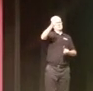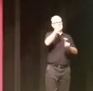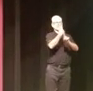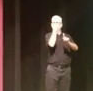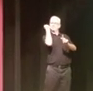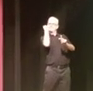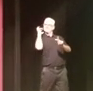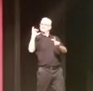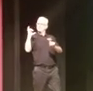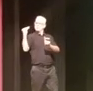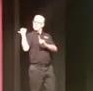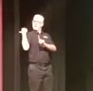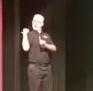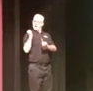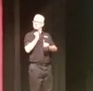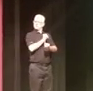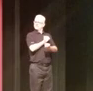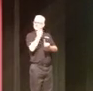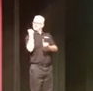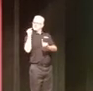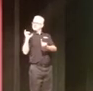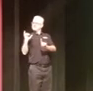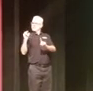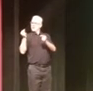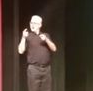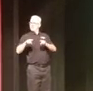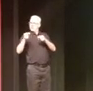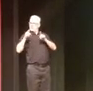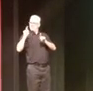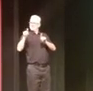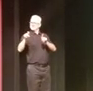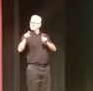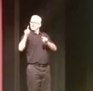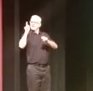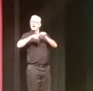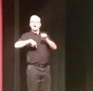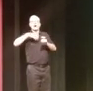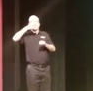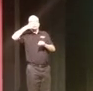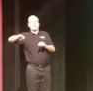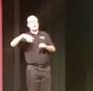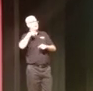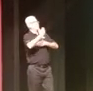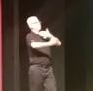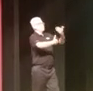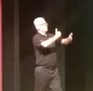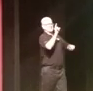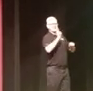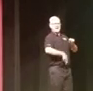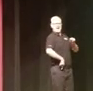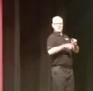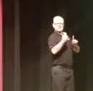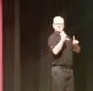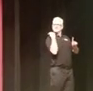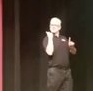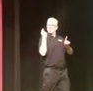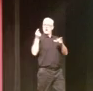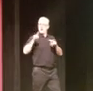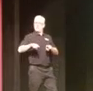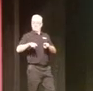Any history, you need to look back and remind ourselves what happened. We can't ignore history and just move along. We